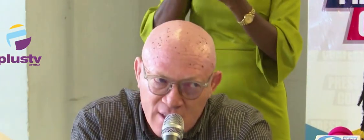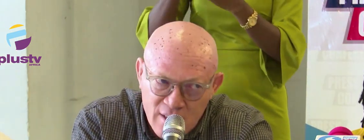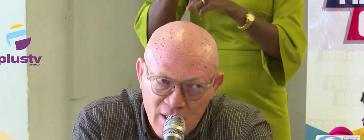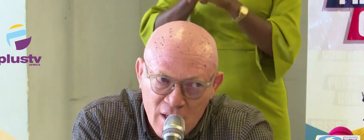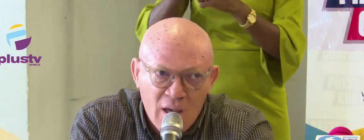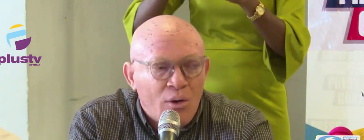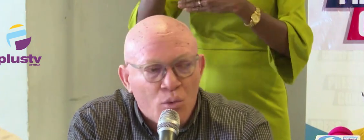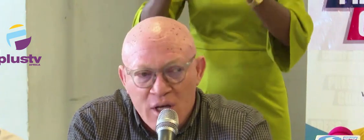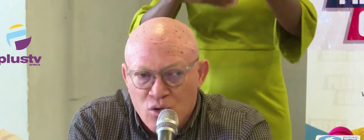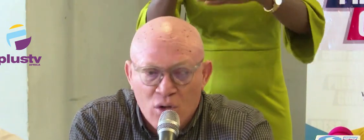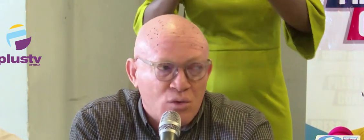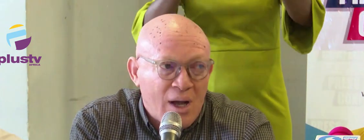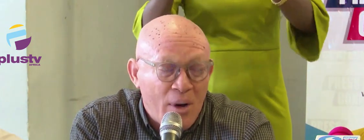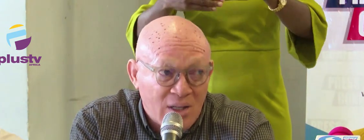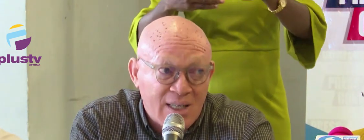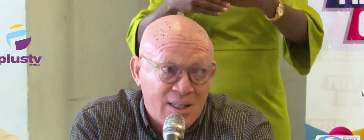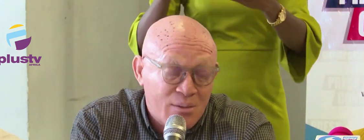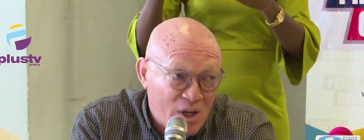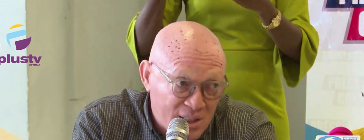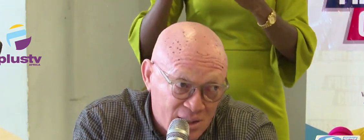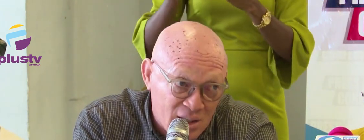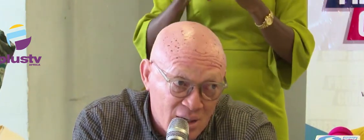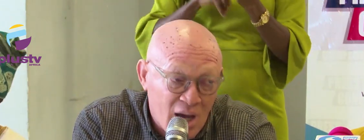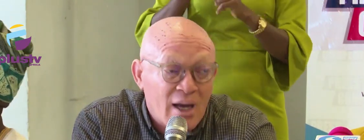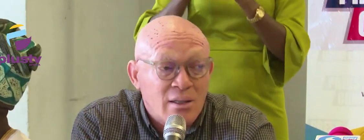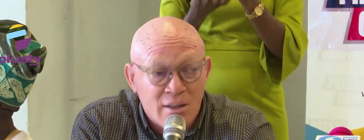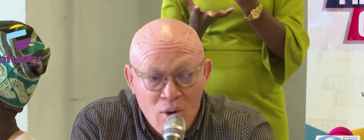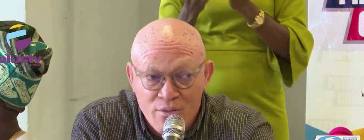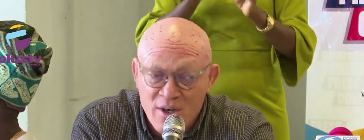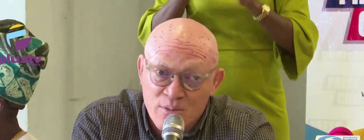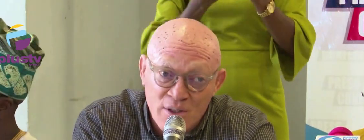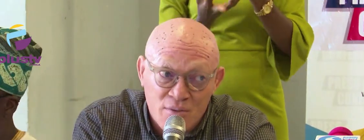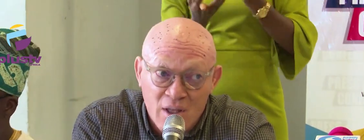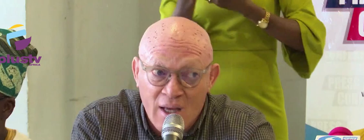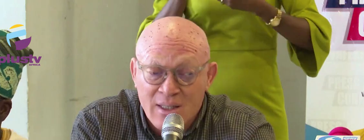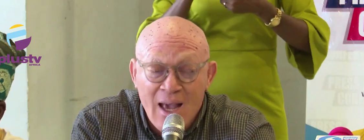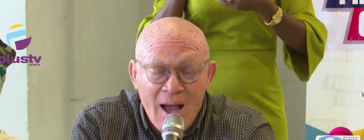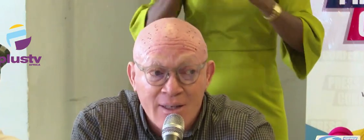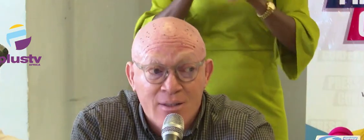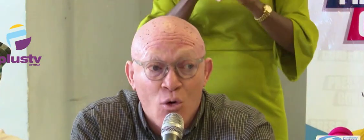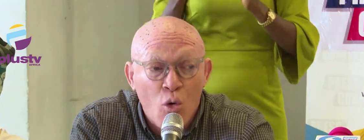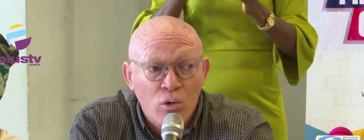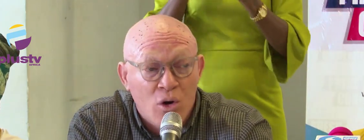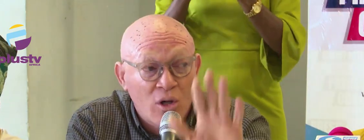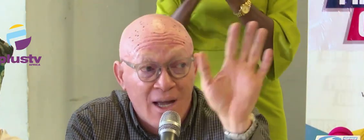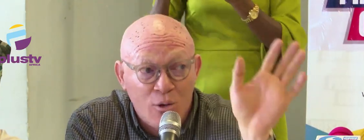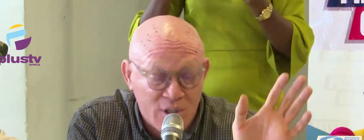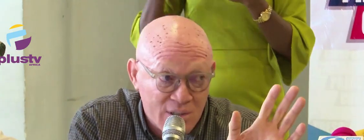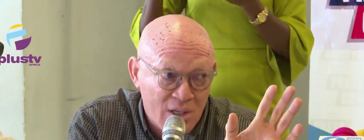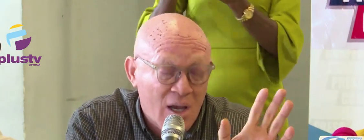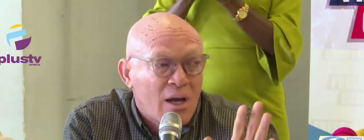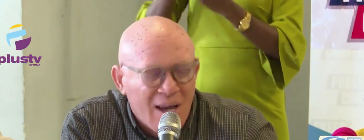progress. We talked about accessibility. And they were very specific that they had old